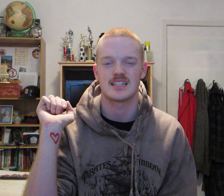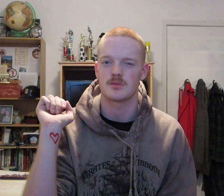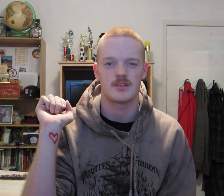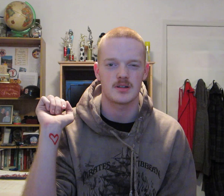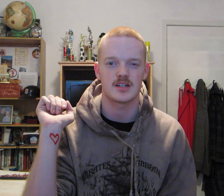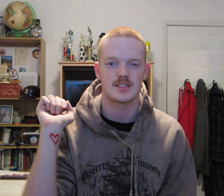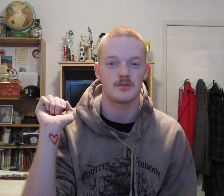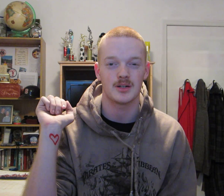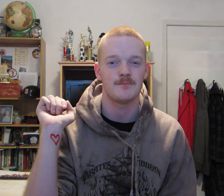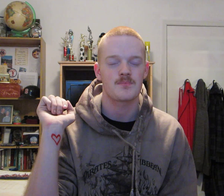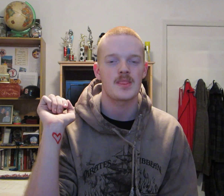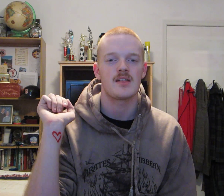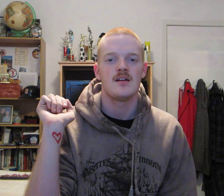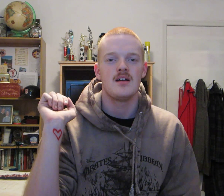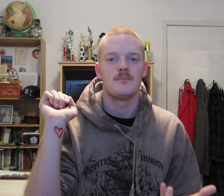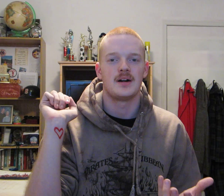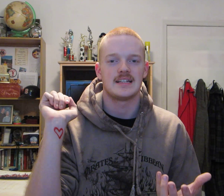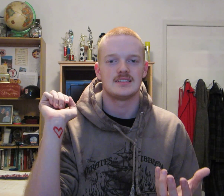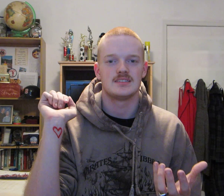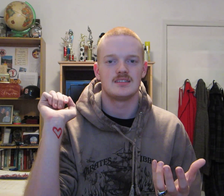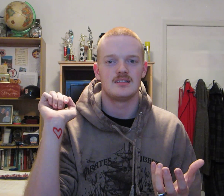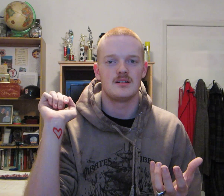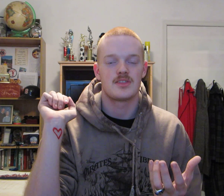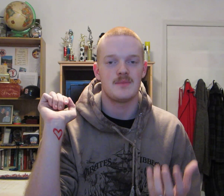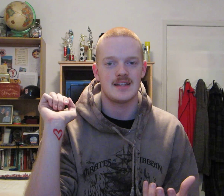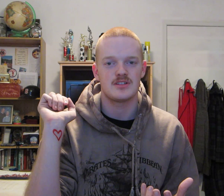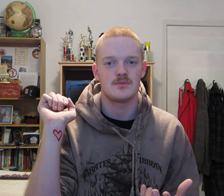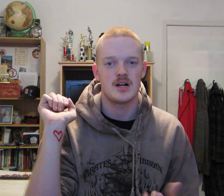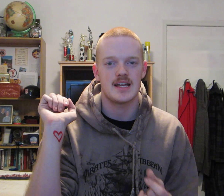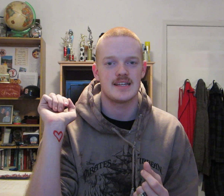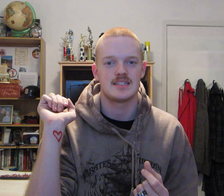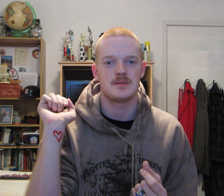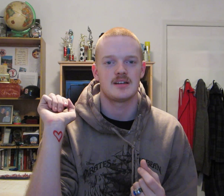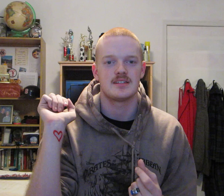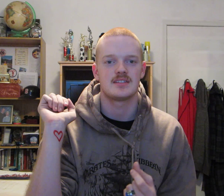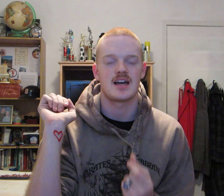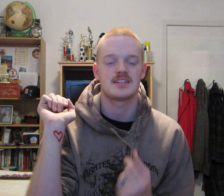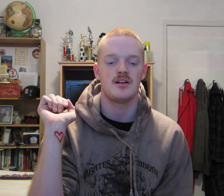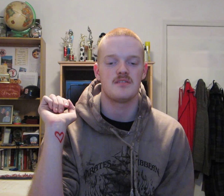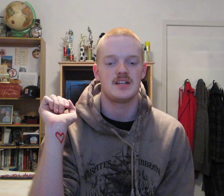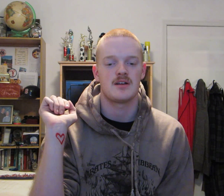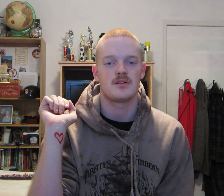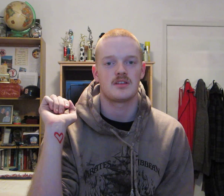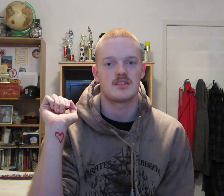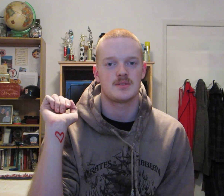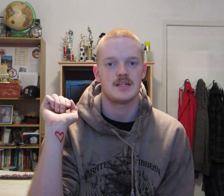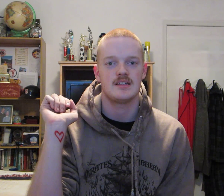that's what February is for. But the main reason why is because I saw a video earlier this week